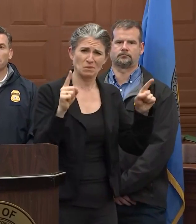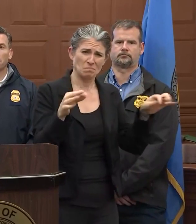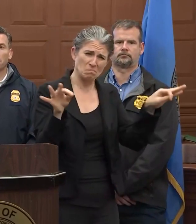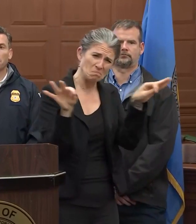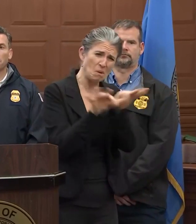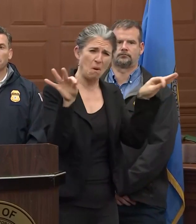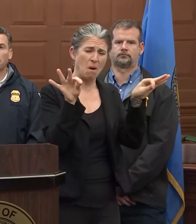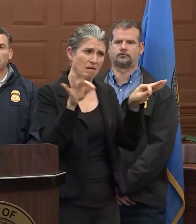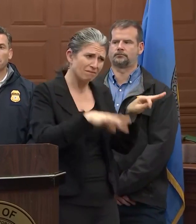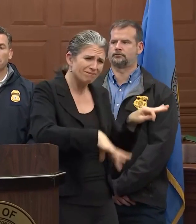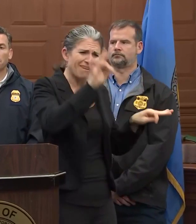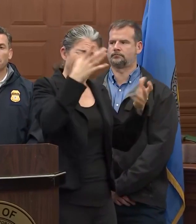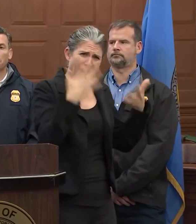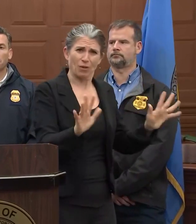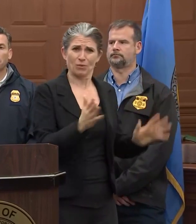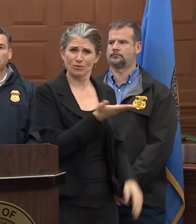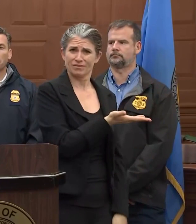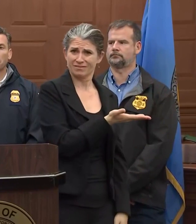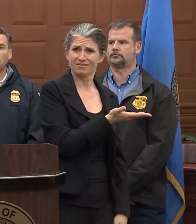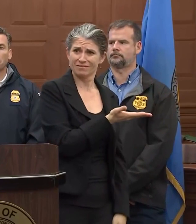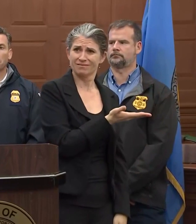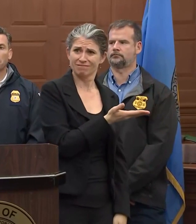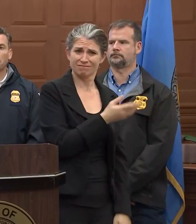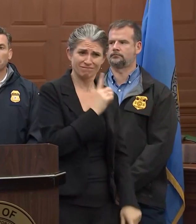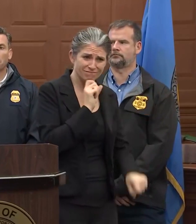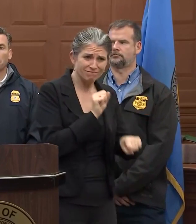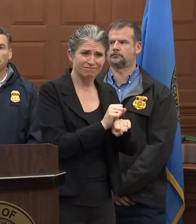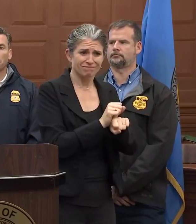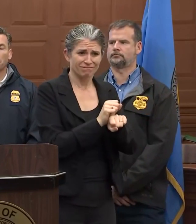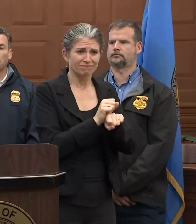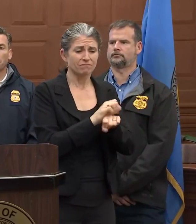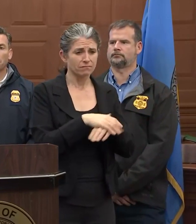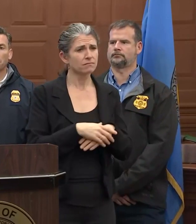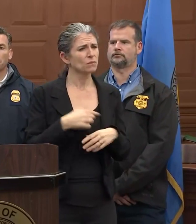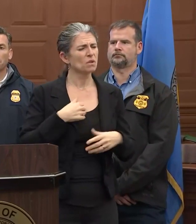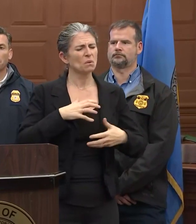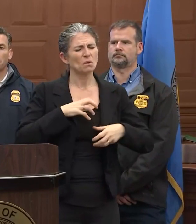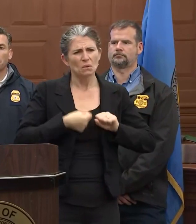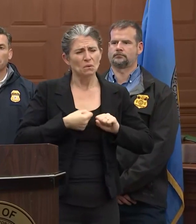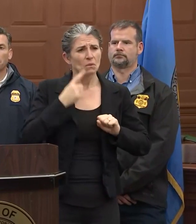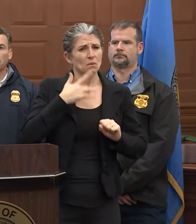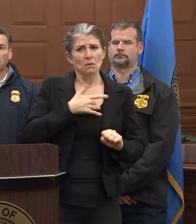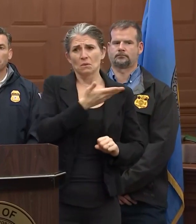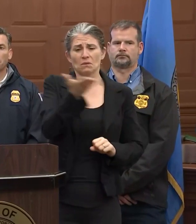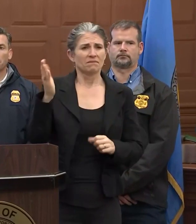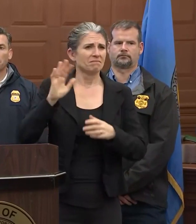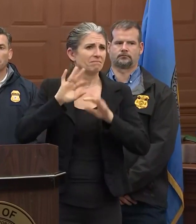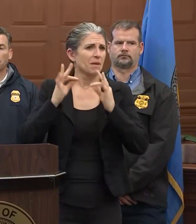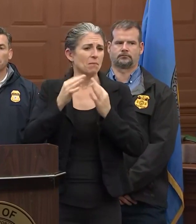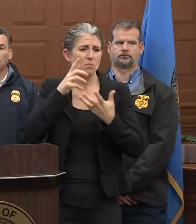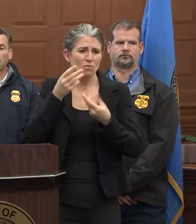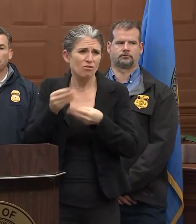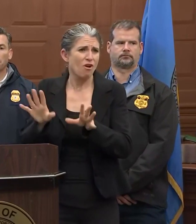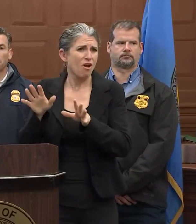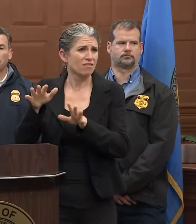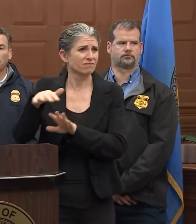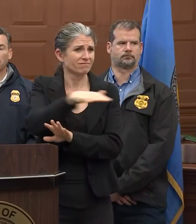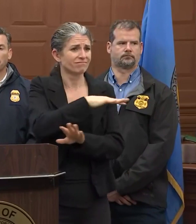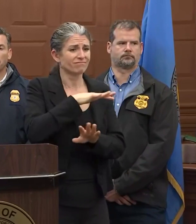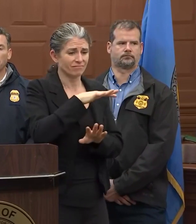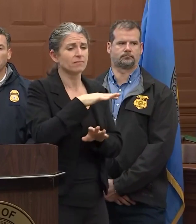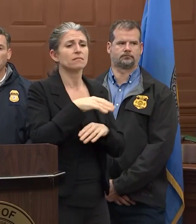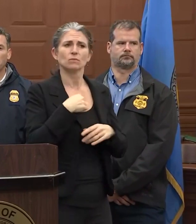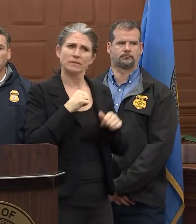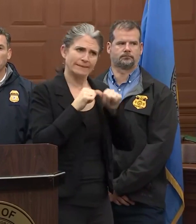We're going to grieve for the families that lost loved ones here. We're going to continue to work. We're going to persevere.